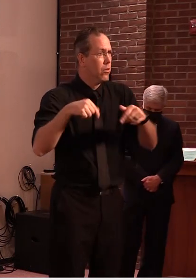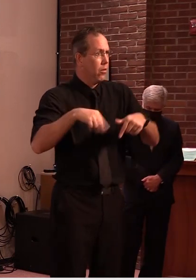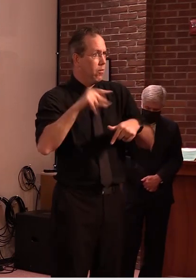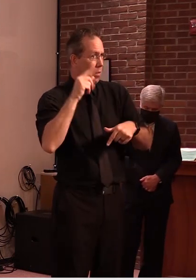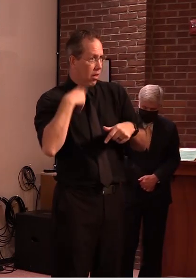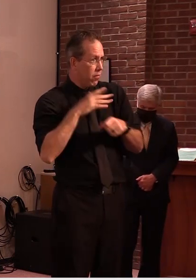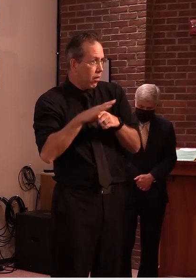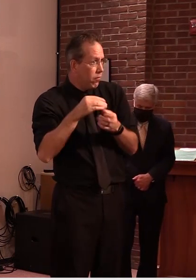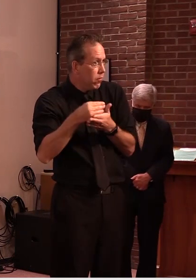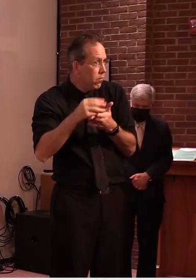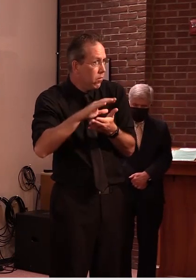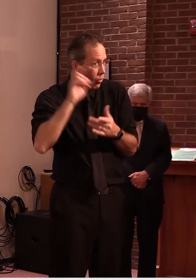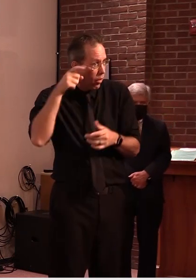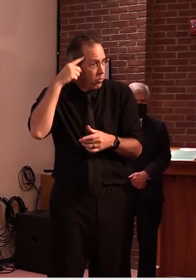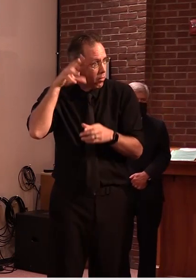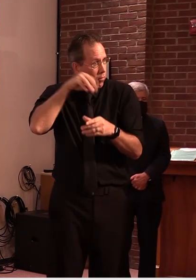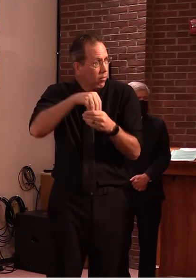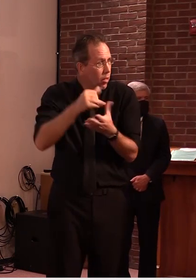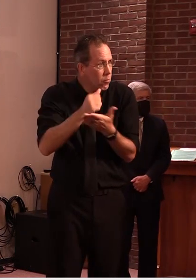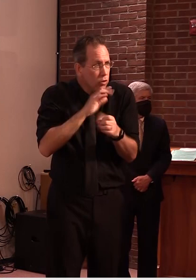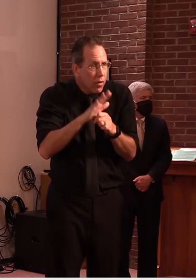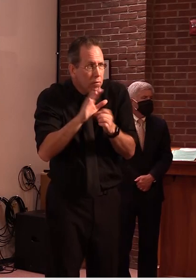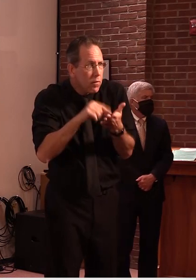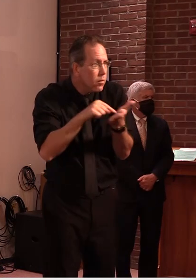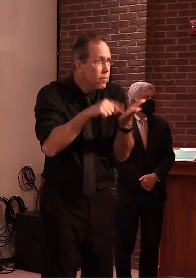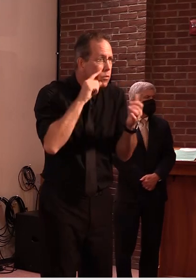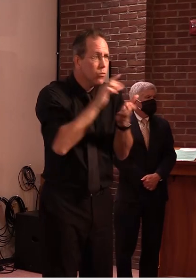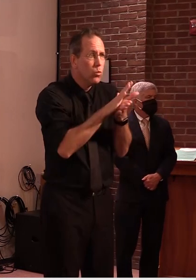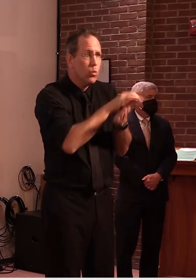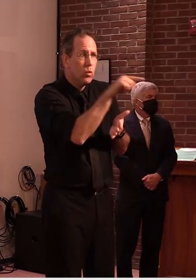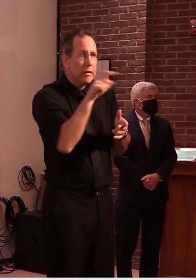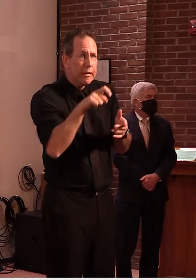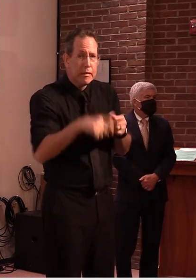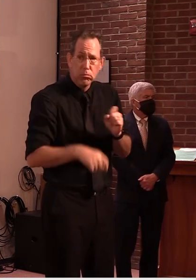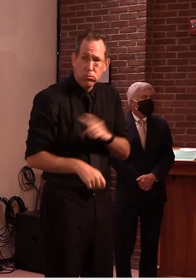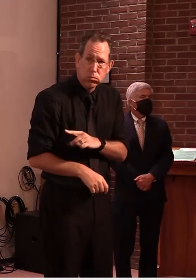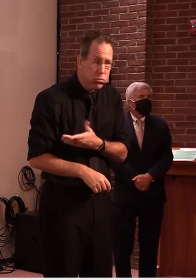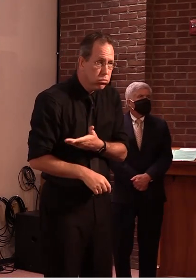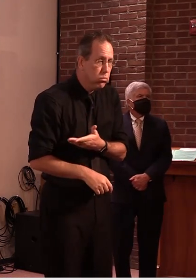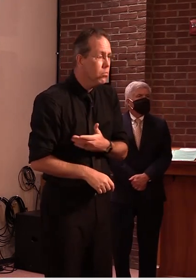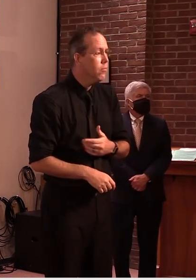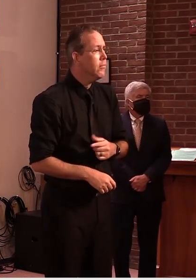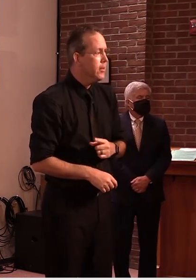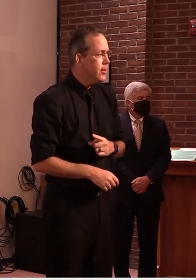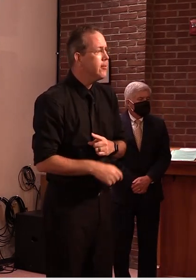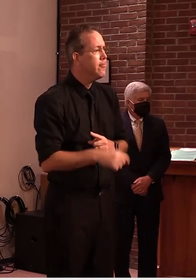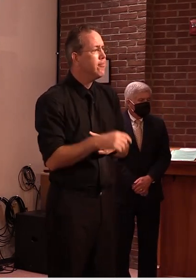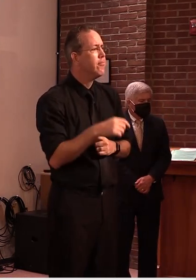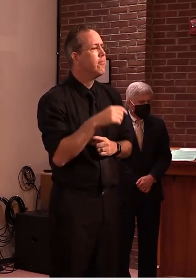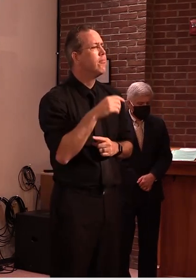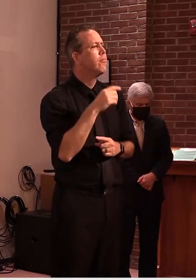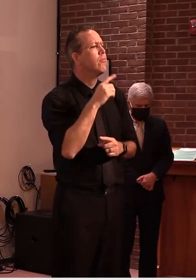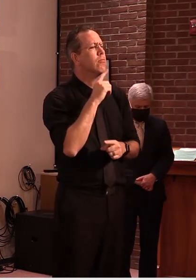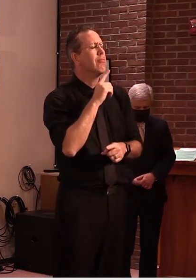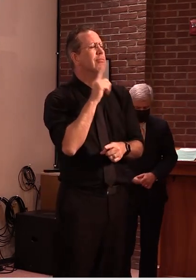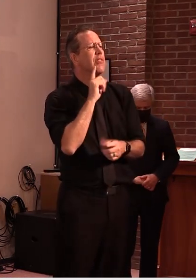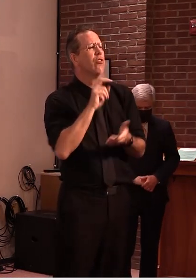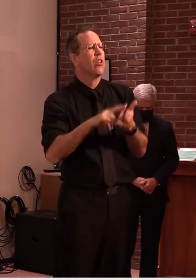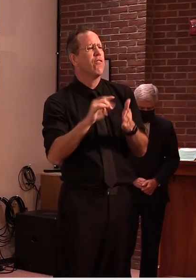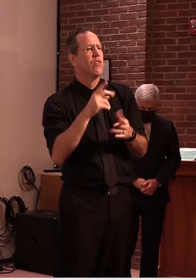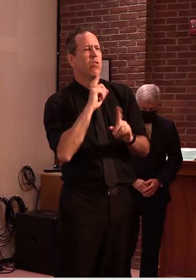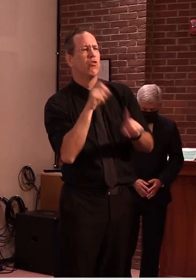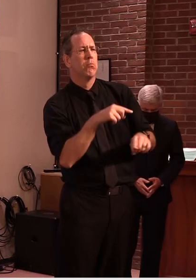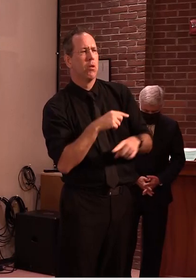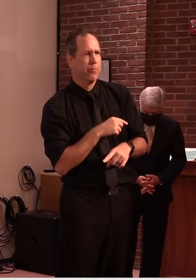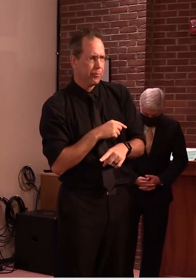yeah this is secretary french uh thanks sean i'll start uh maybe christopher shirling can add uh yeah we're uh we're working hard to coordinate